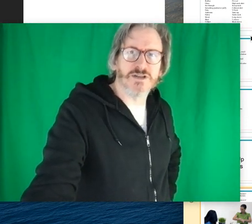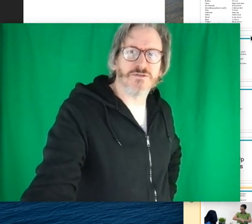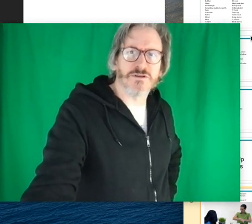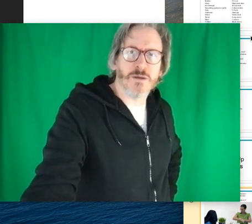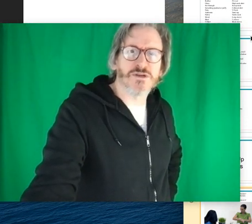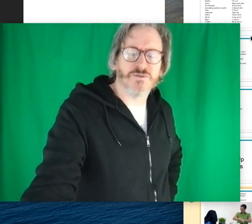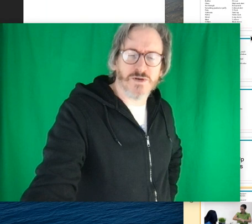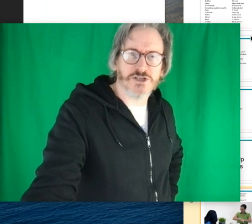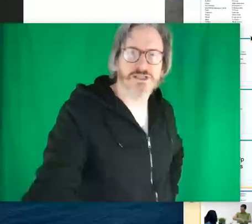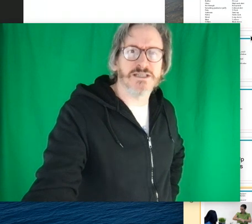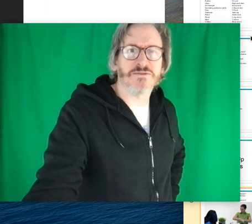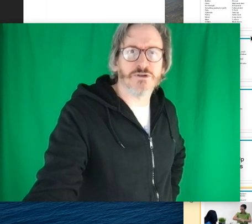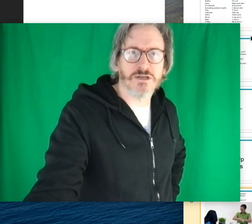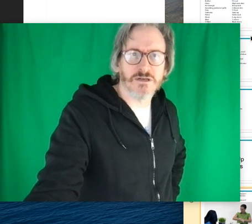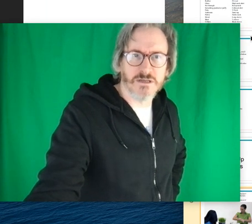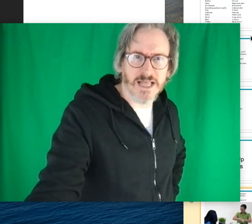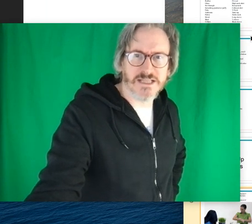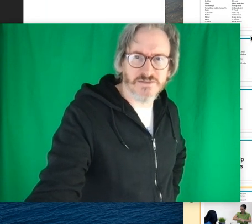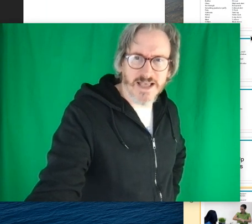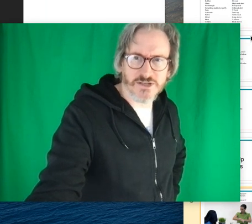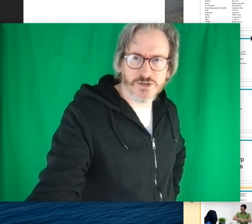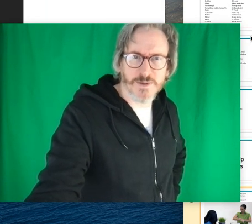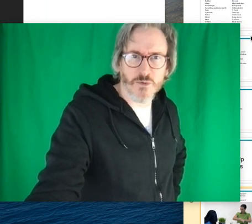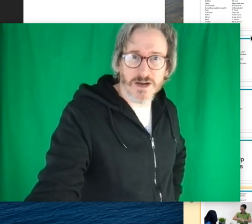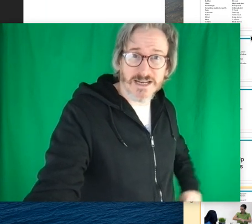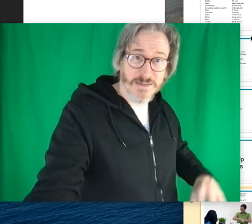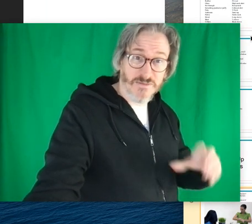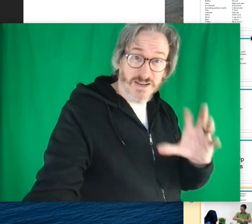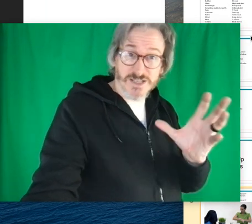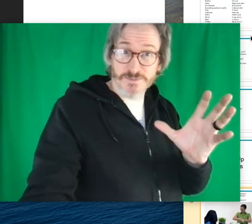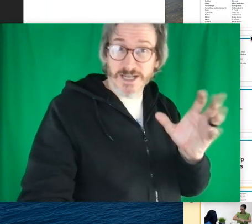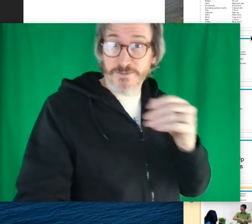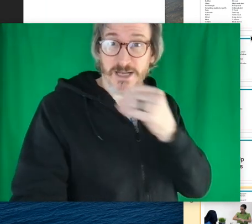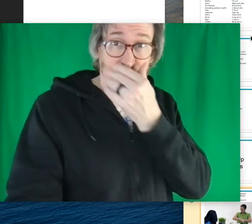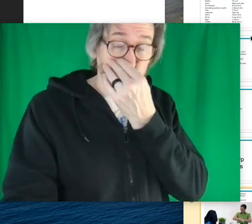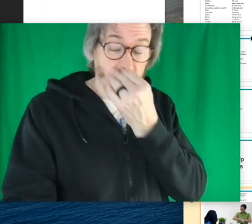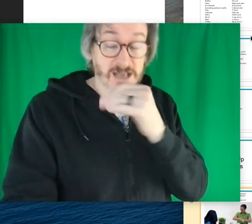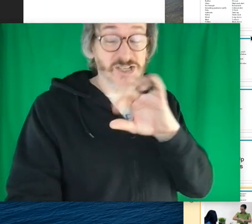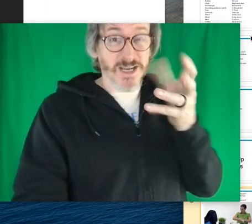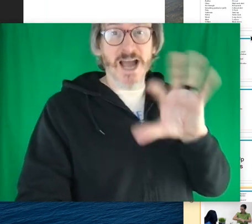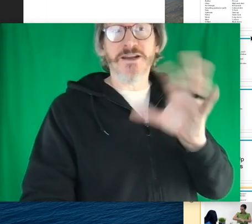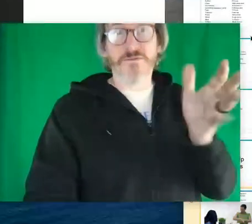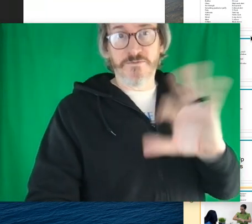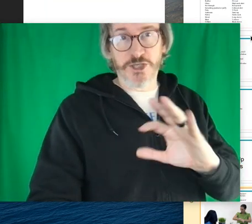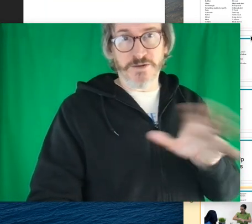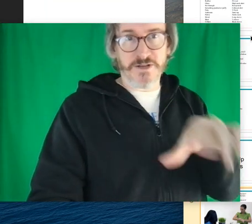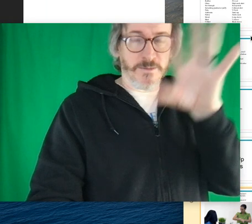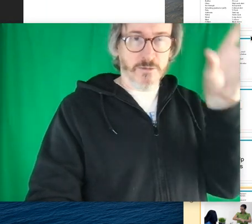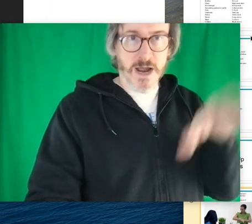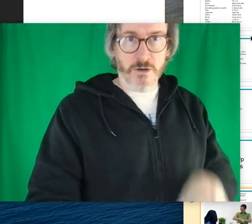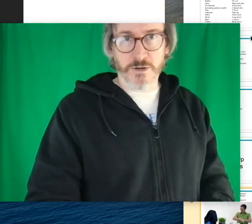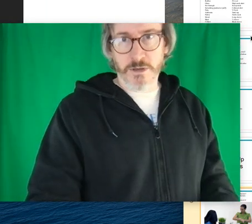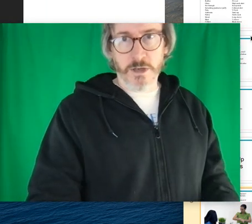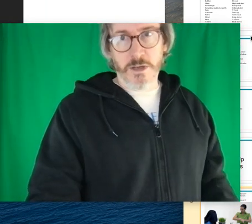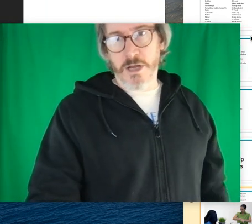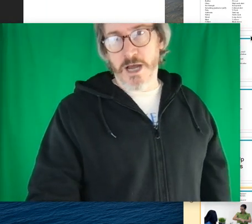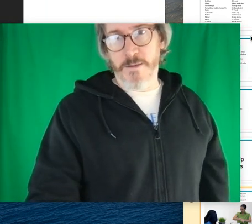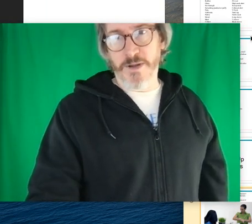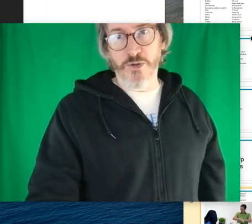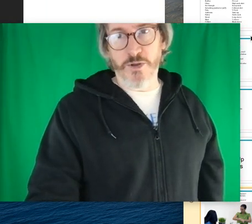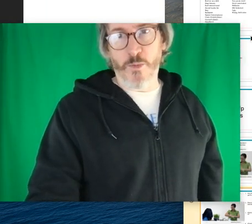and or different numbers of questions and different lengths of answers but i wanted to keep the videos as big as possible so i kind of shifted them around